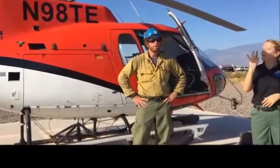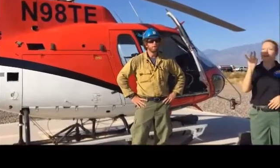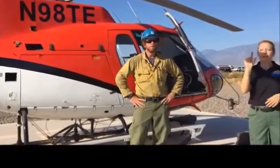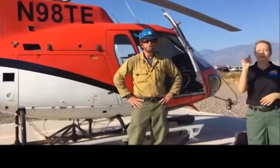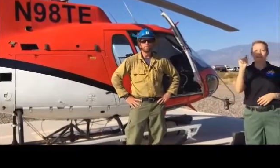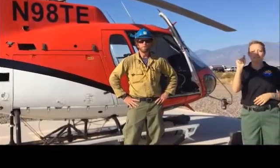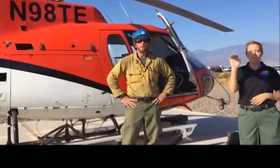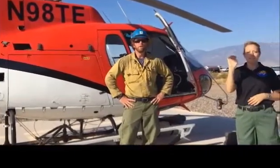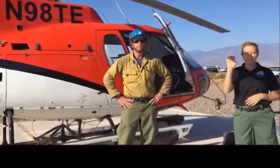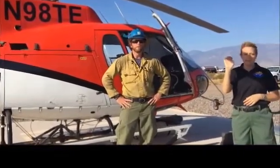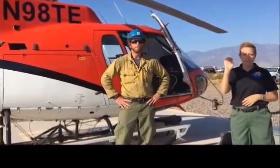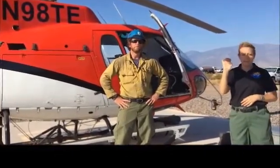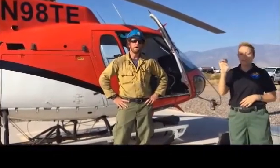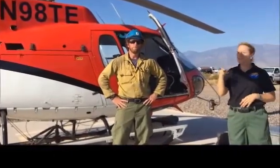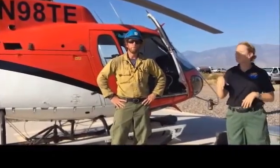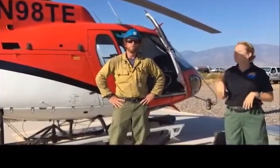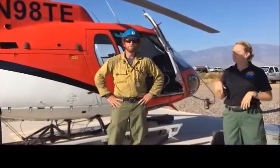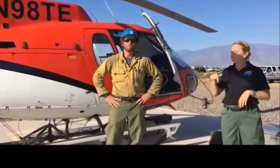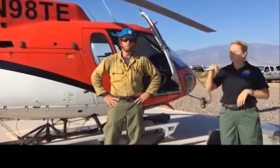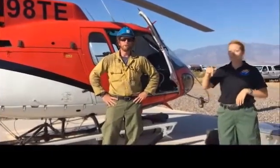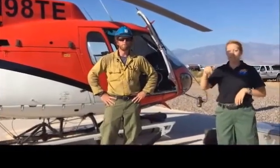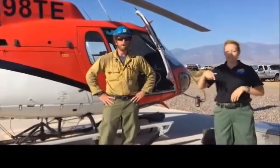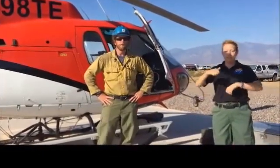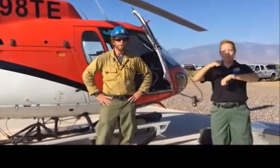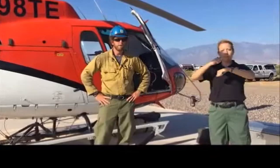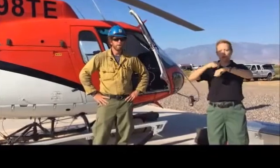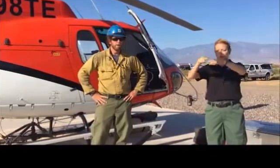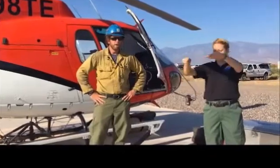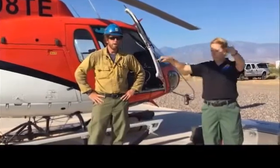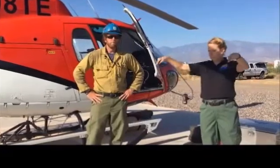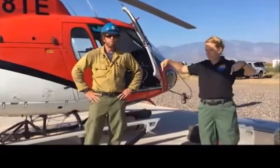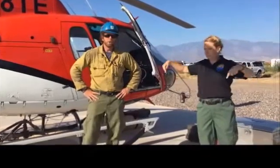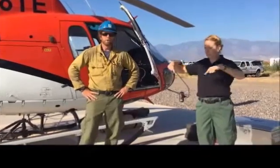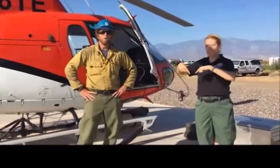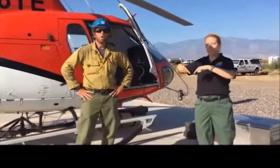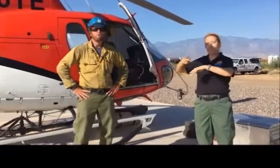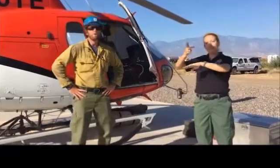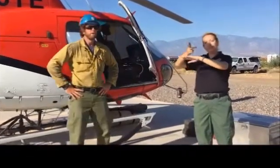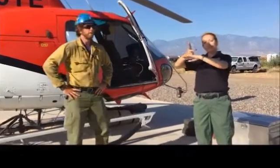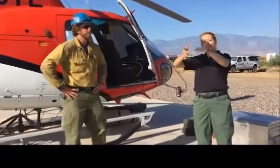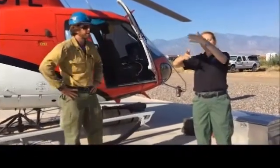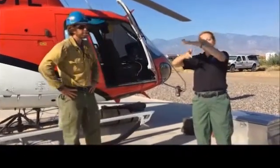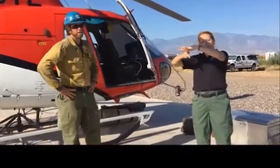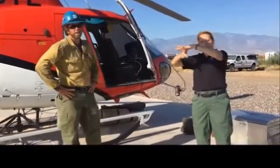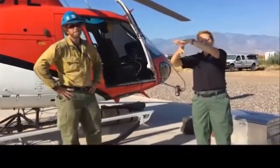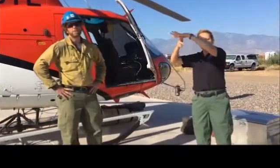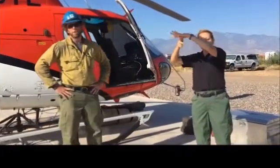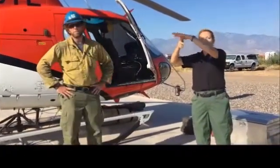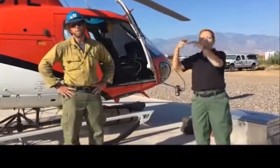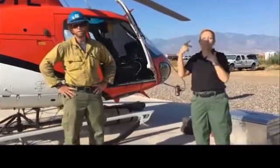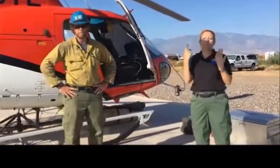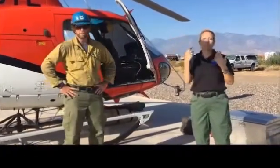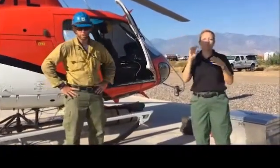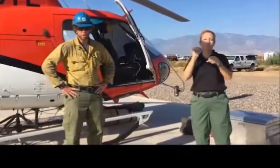This has been the aerial ignition platform for the Fry Fire. We're going to go over an installation of our PSD machine,